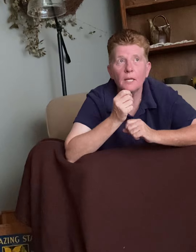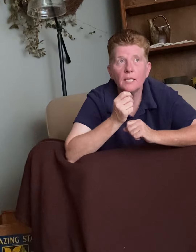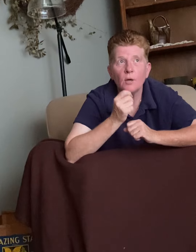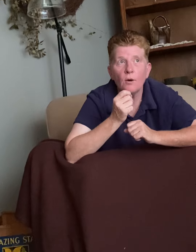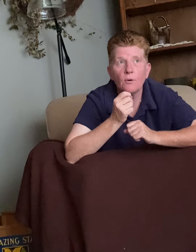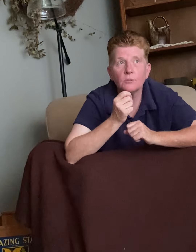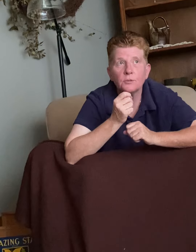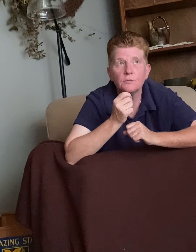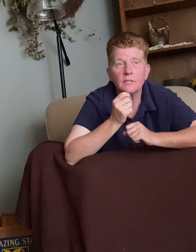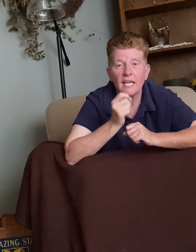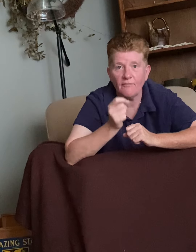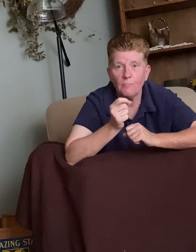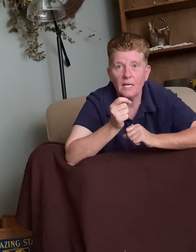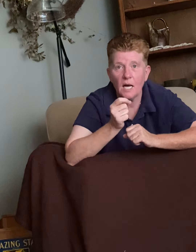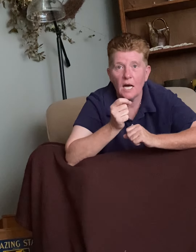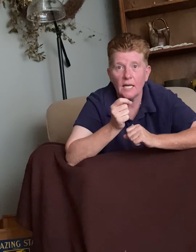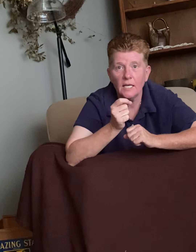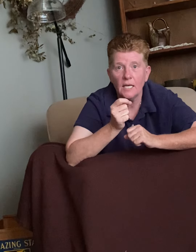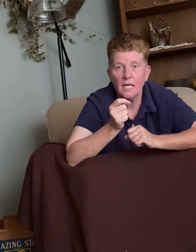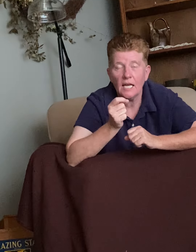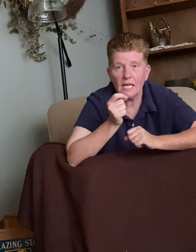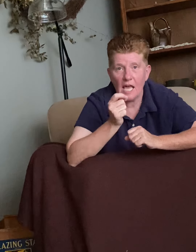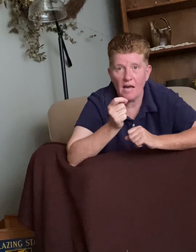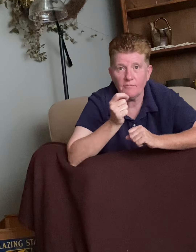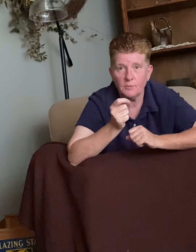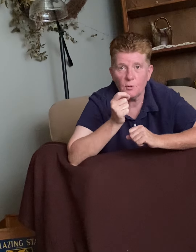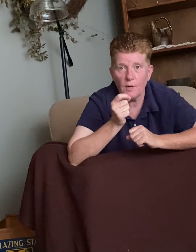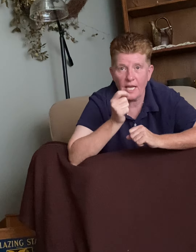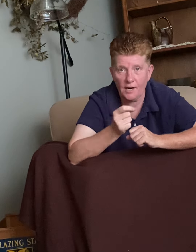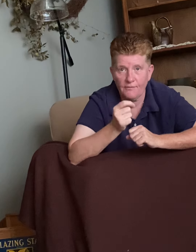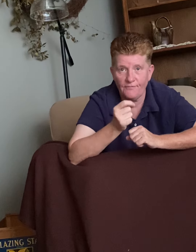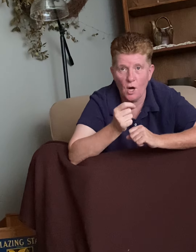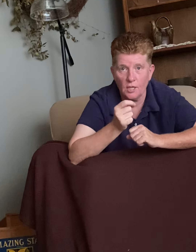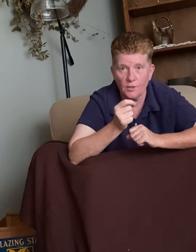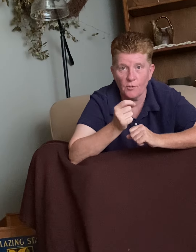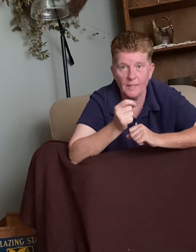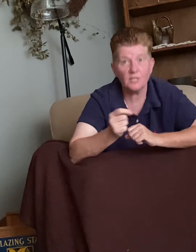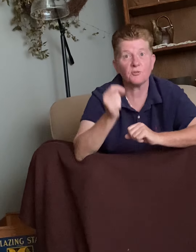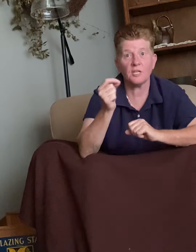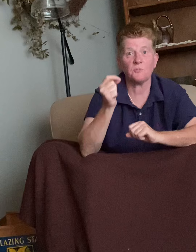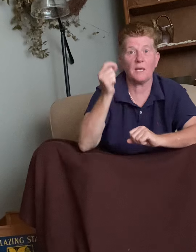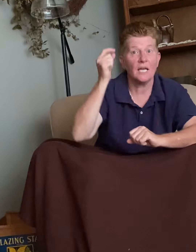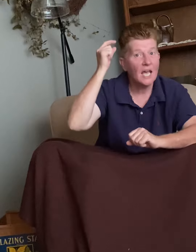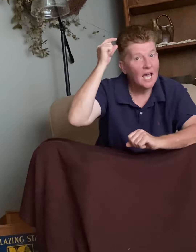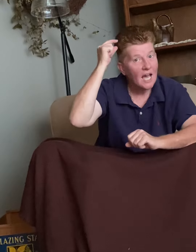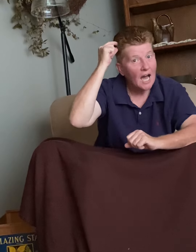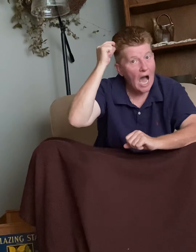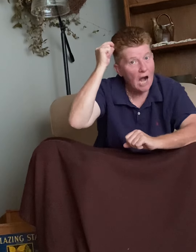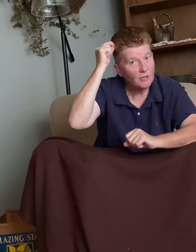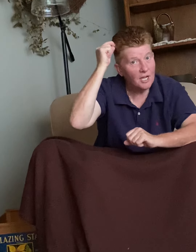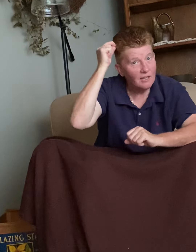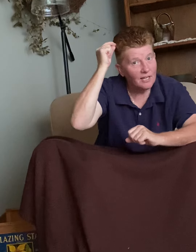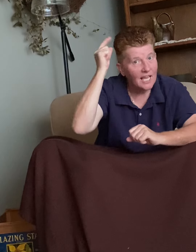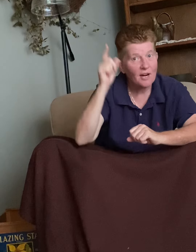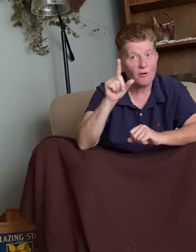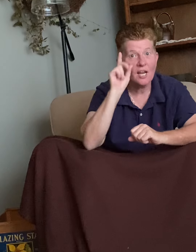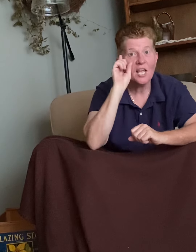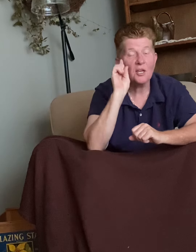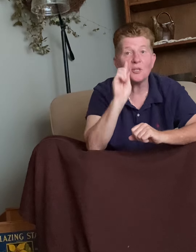gonna go to the FBI and have them do a hair follicle because, trust me, our color here is